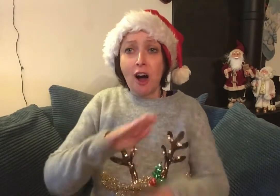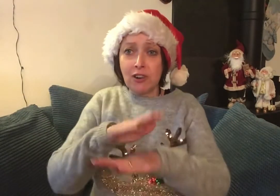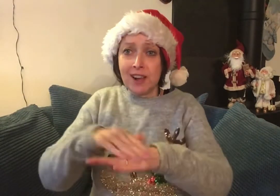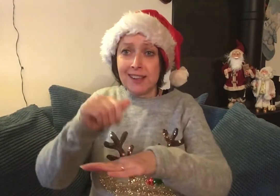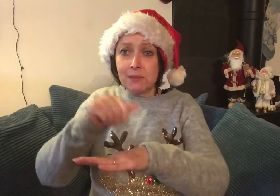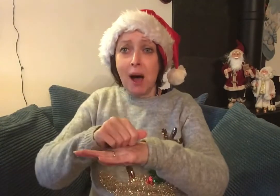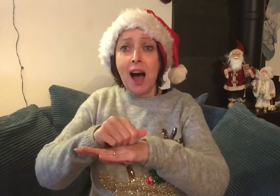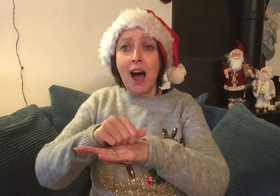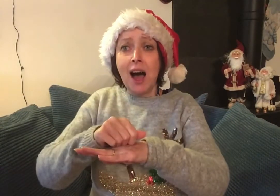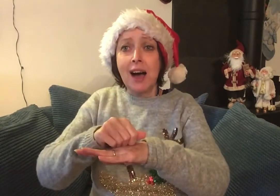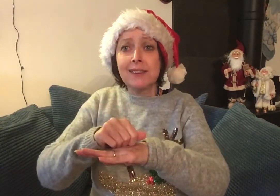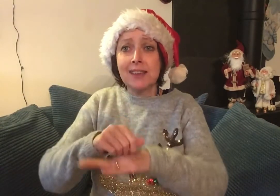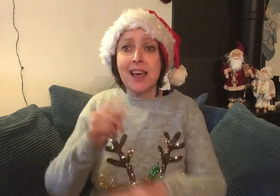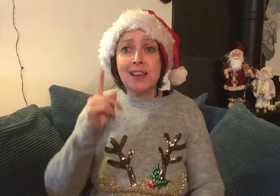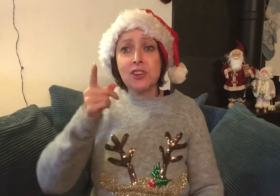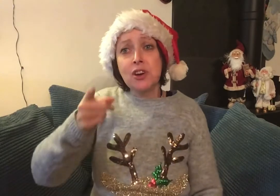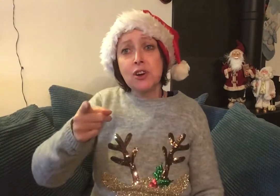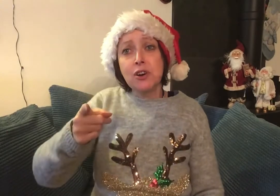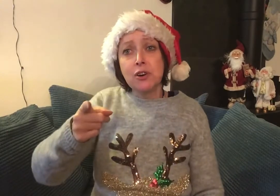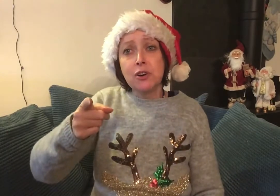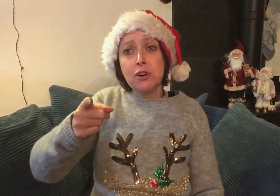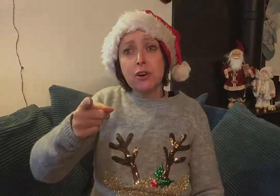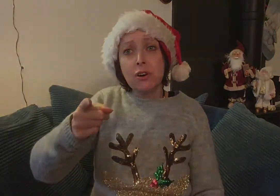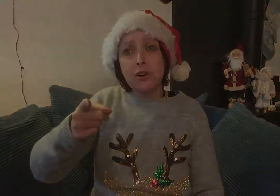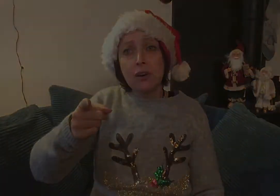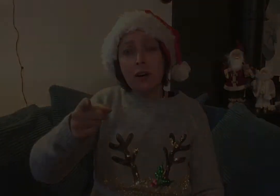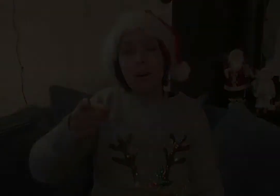Christmas is you. Baby, all want I want for is I wish Baby, I